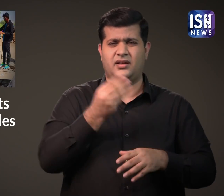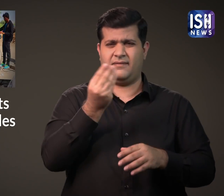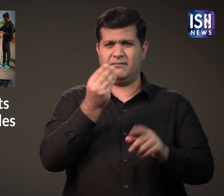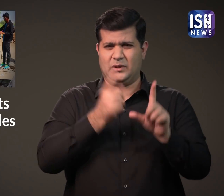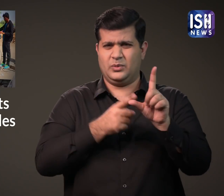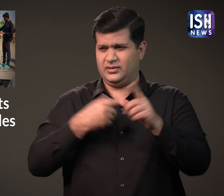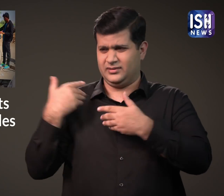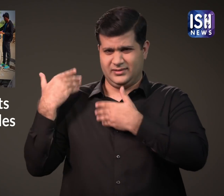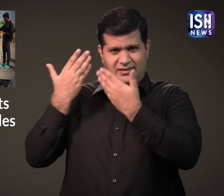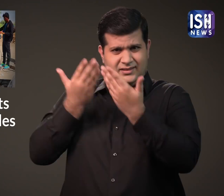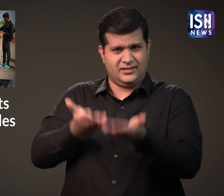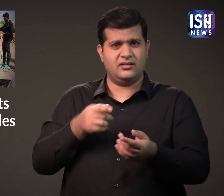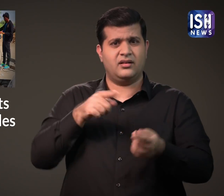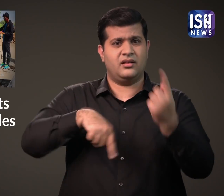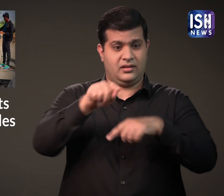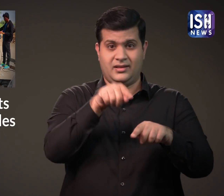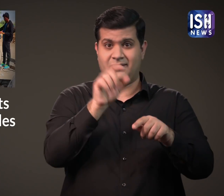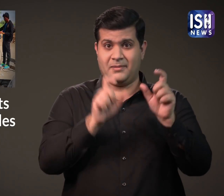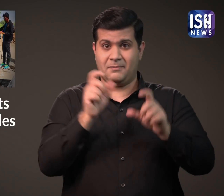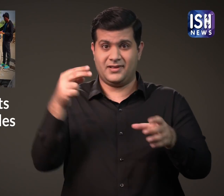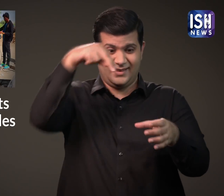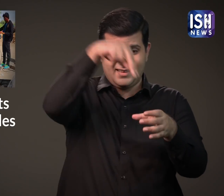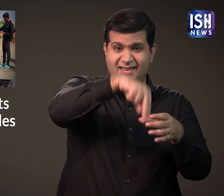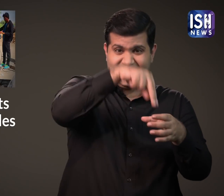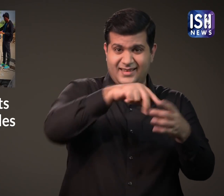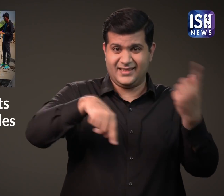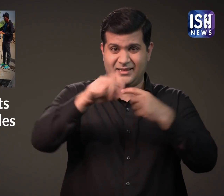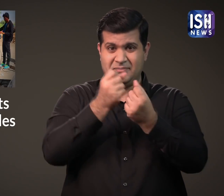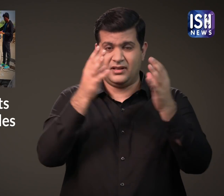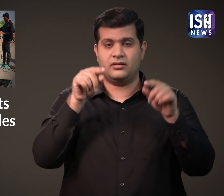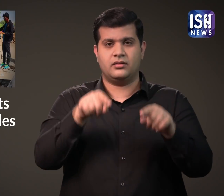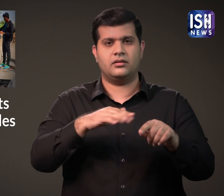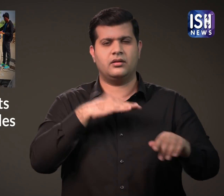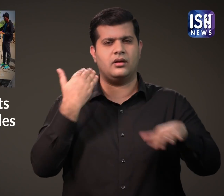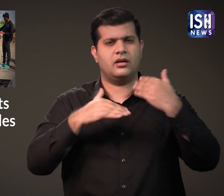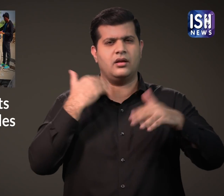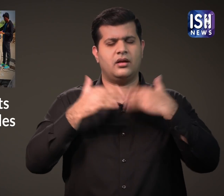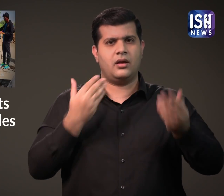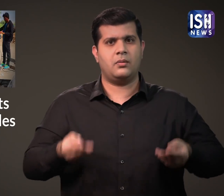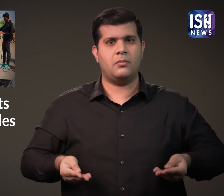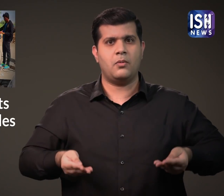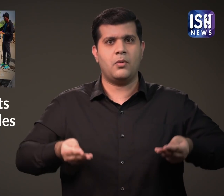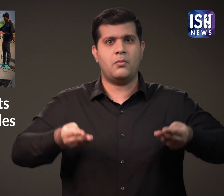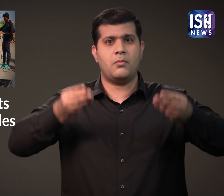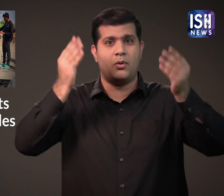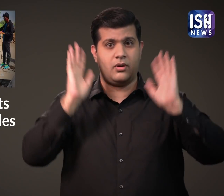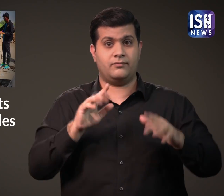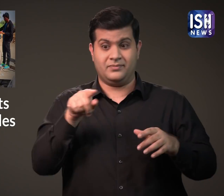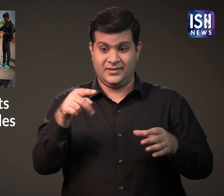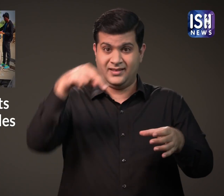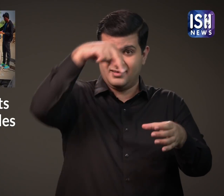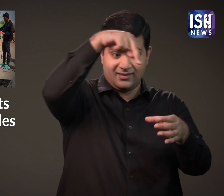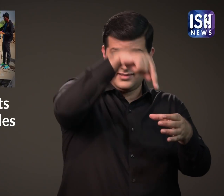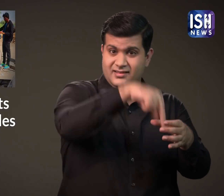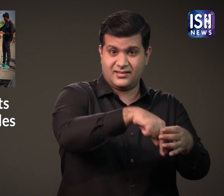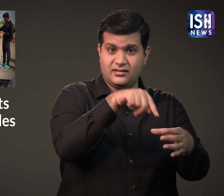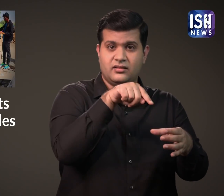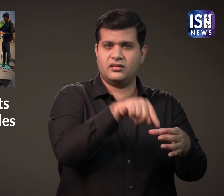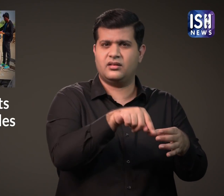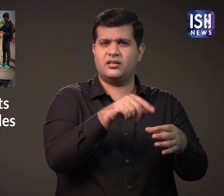The number of people killed while cleaning sewers have increased over the last few years. They suffer